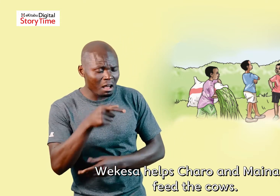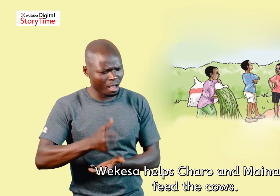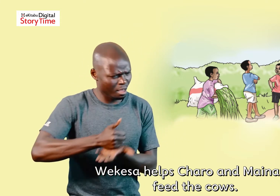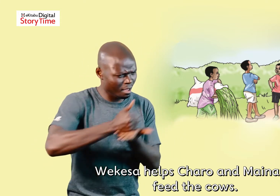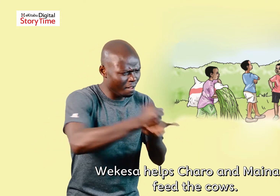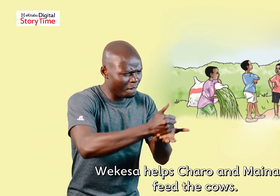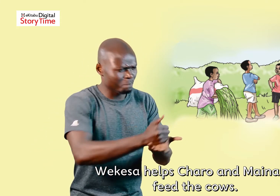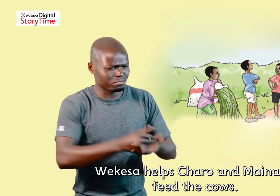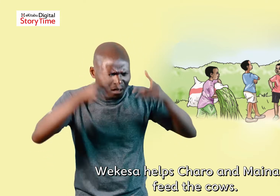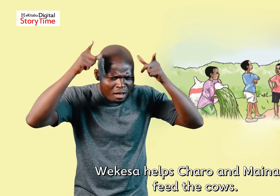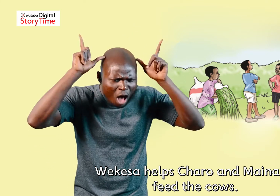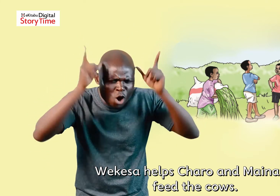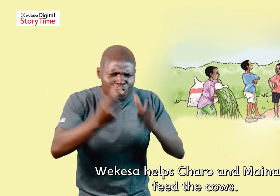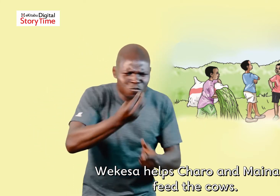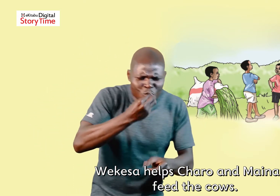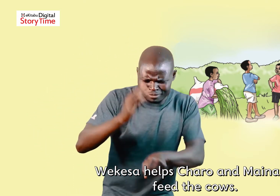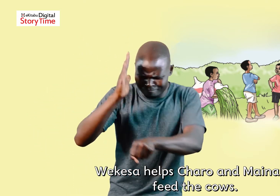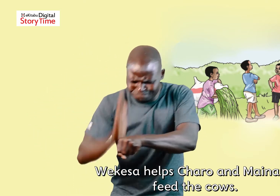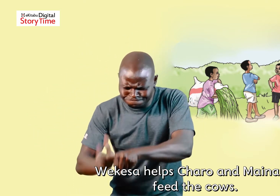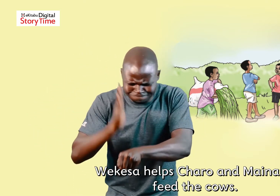Wakesa helps Charo and Maina to feed the cows